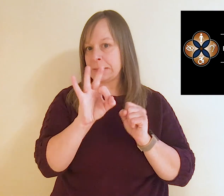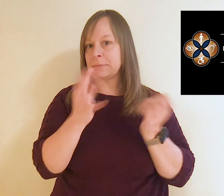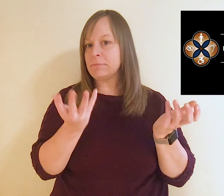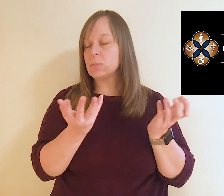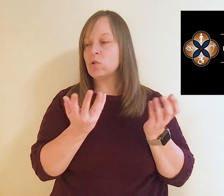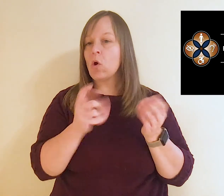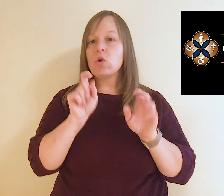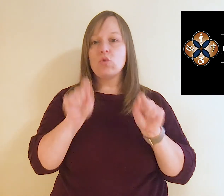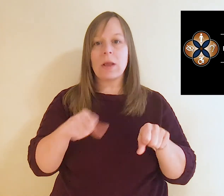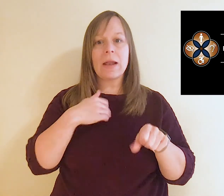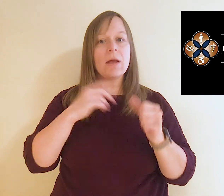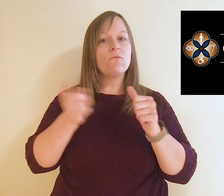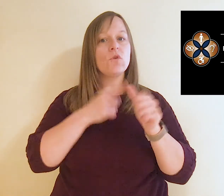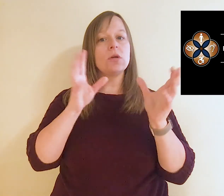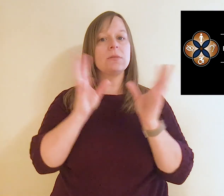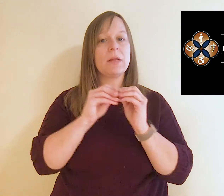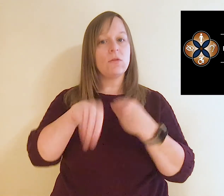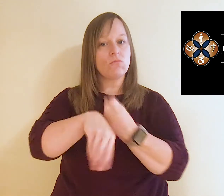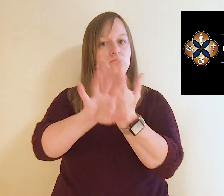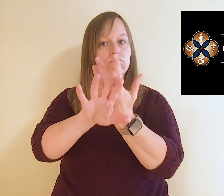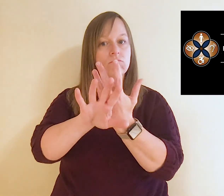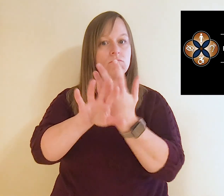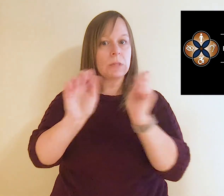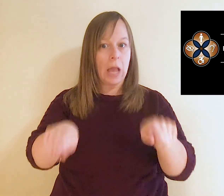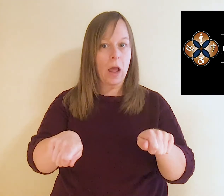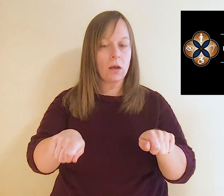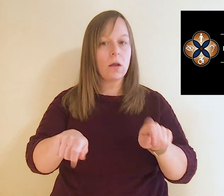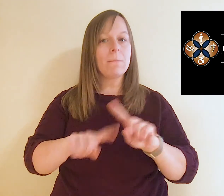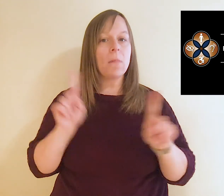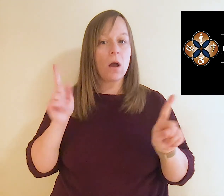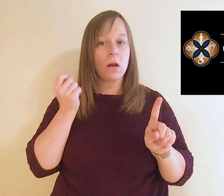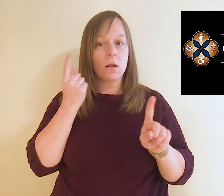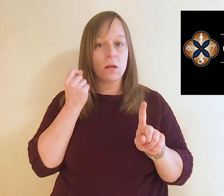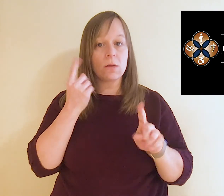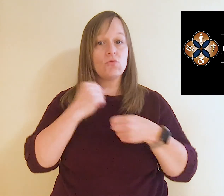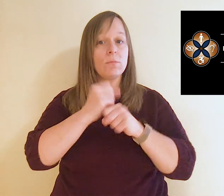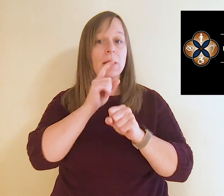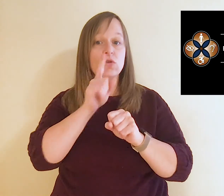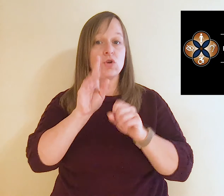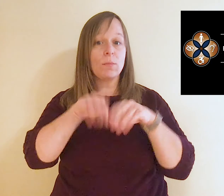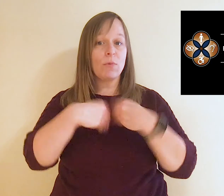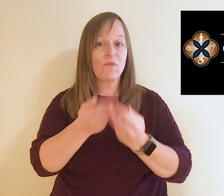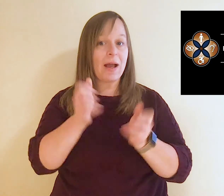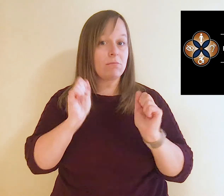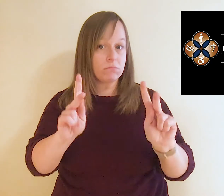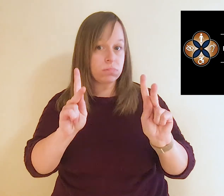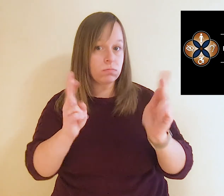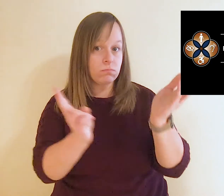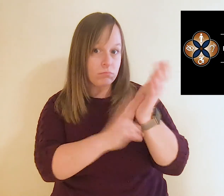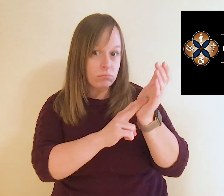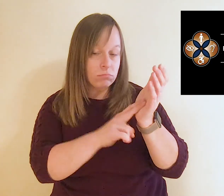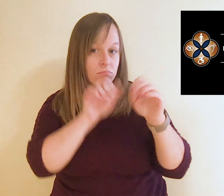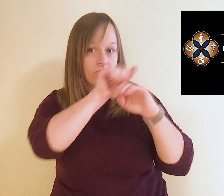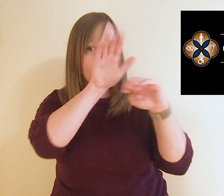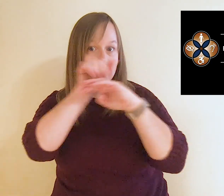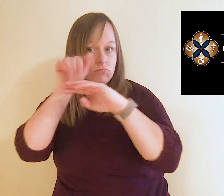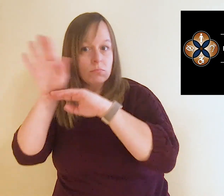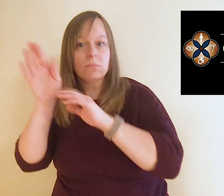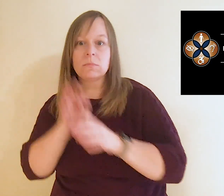-19. So, you can have your first meeting through telehealth now, but you have to make sure that you provide consent first and is the